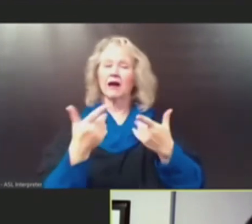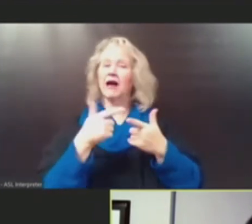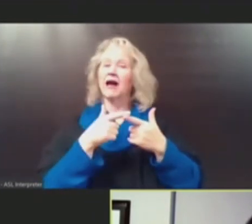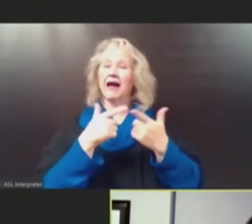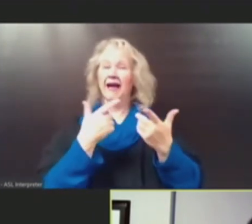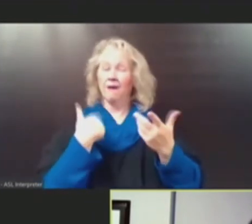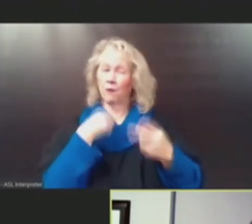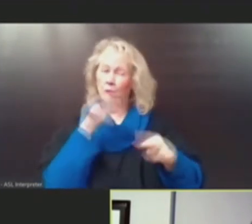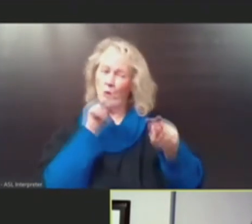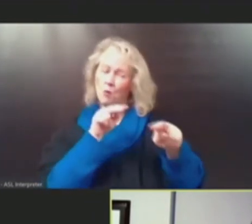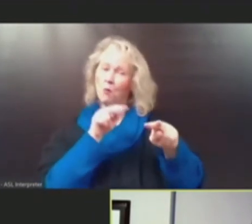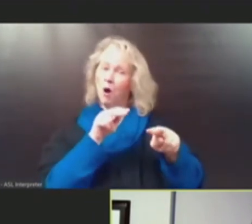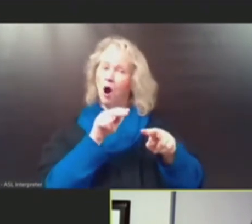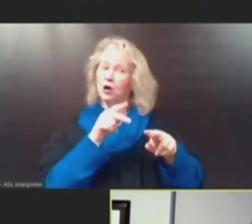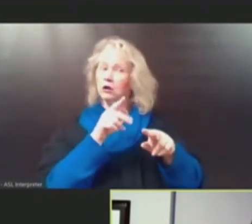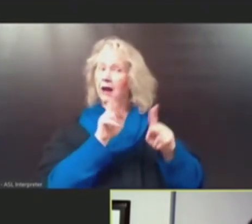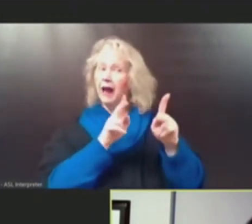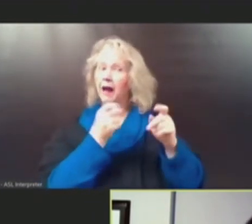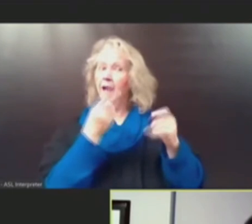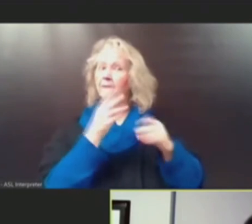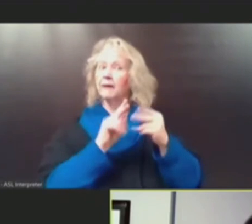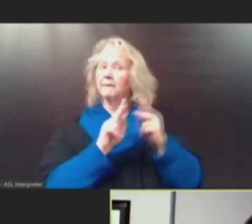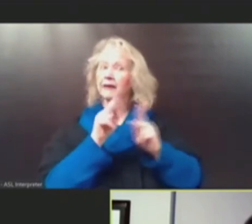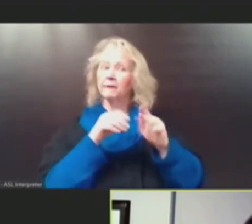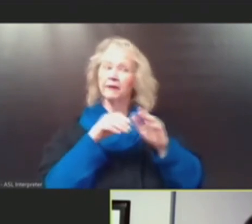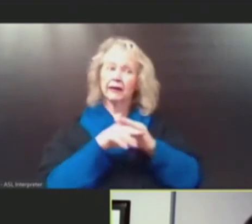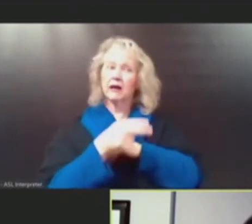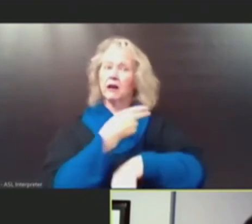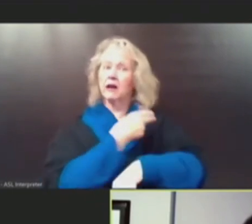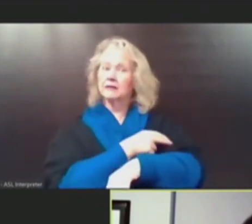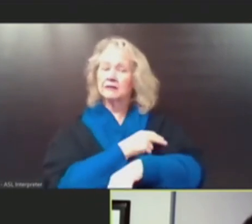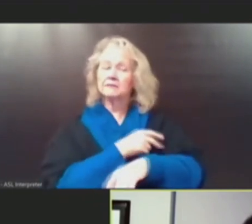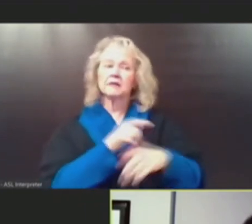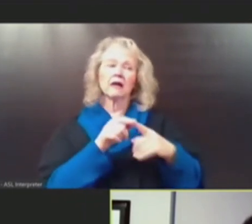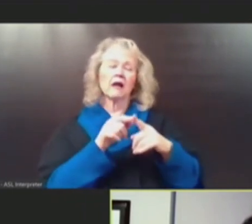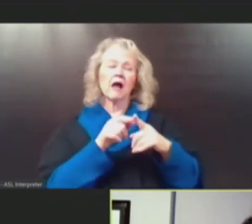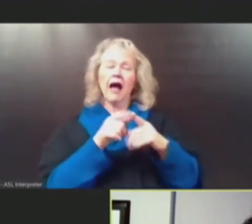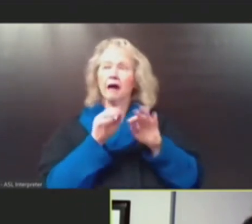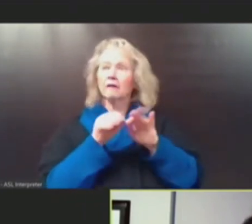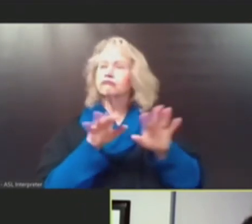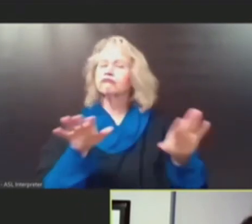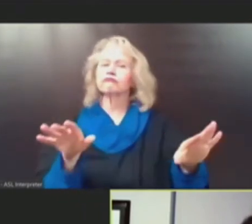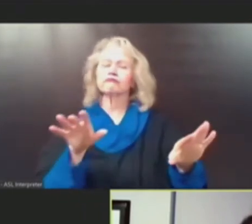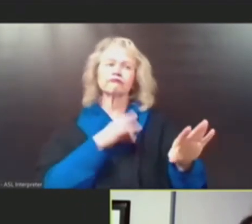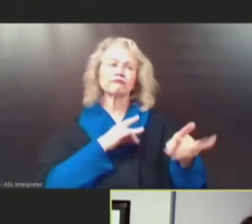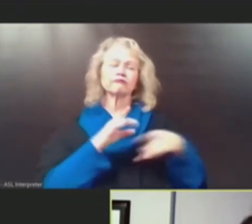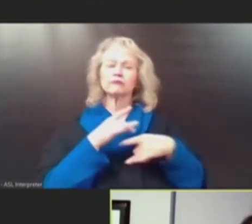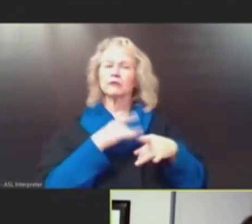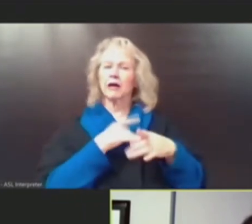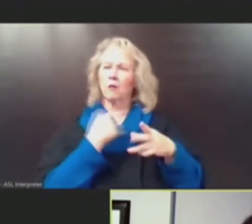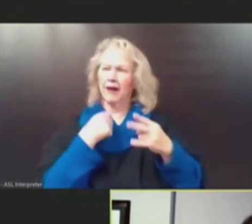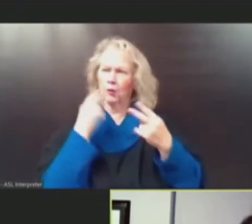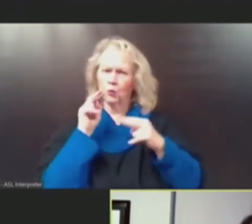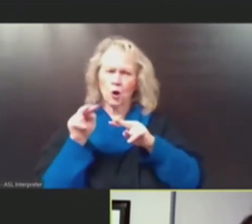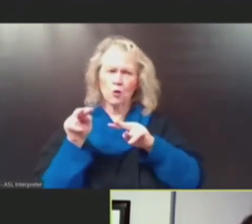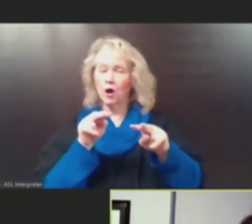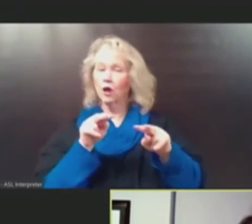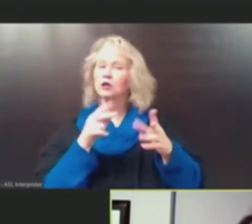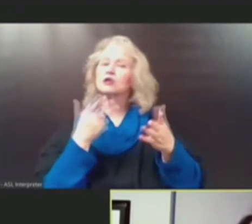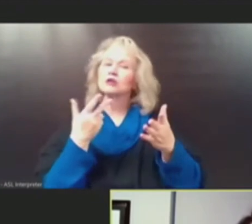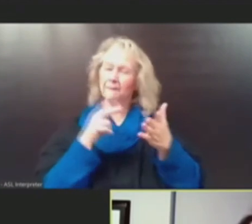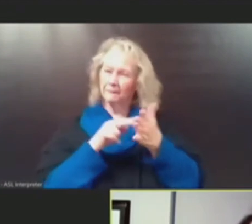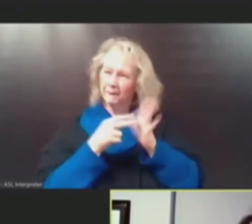and case counts to be able to see what the overall burden of this virus is in our community. And otherwise, people are really going to have to